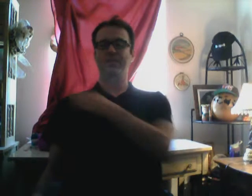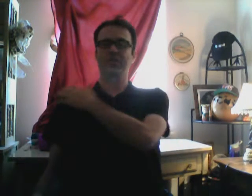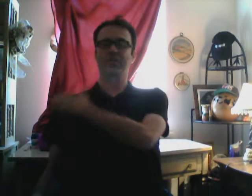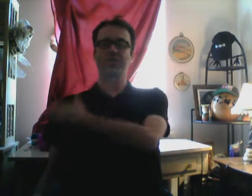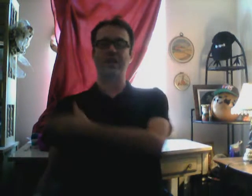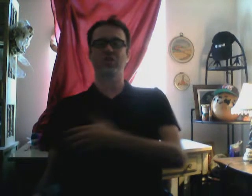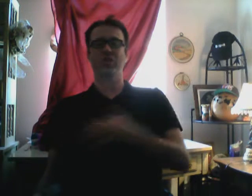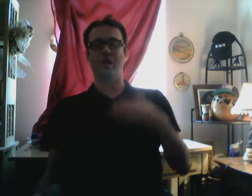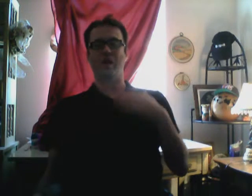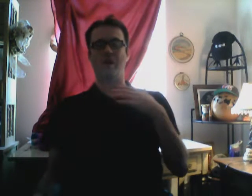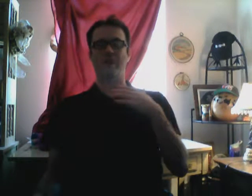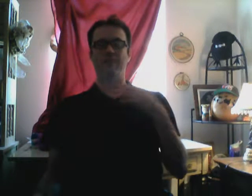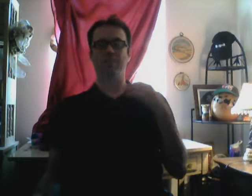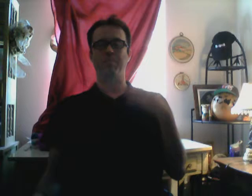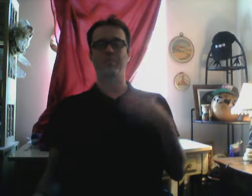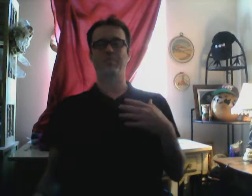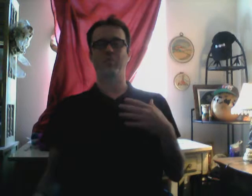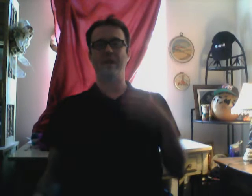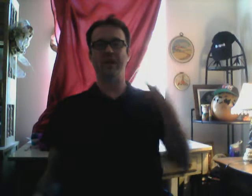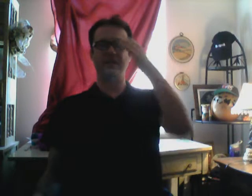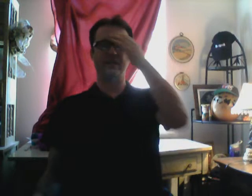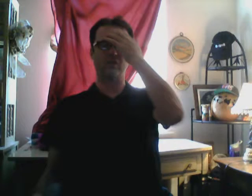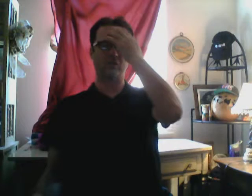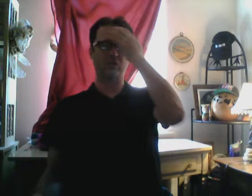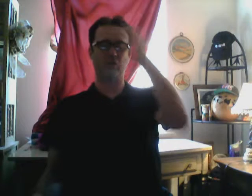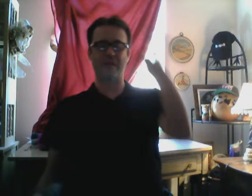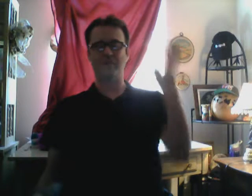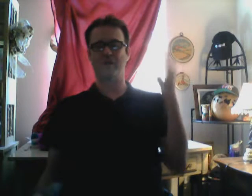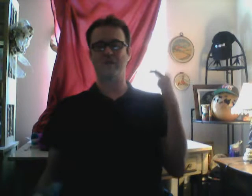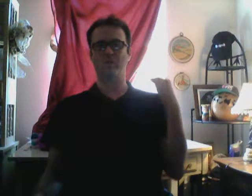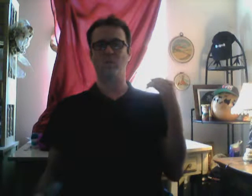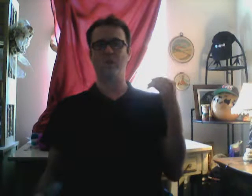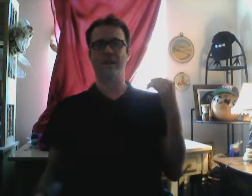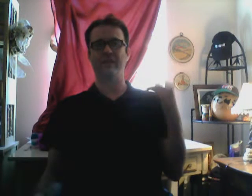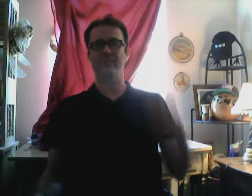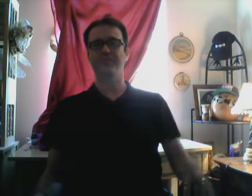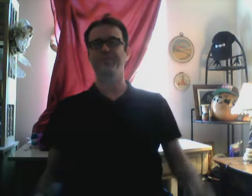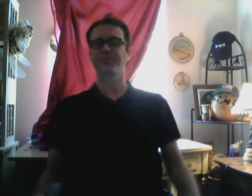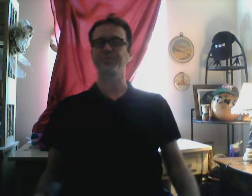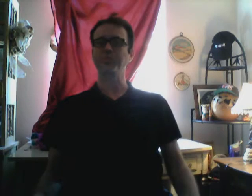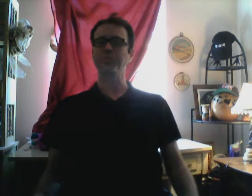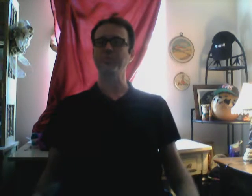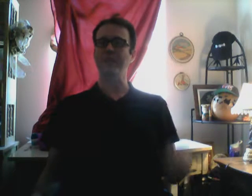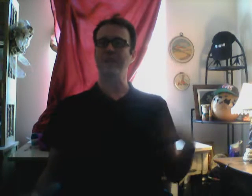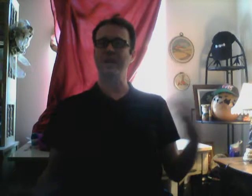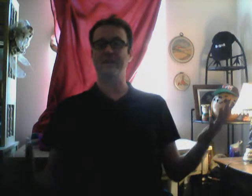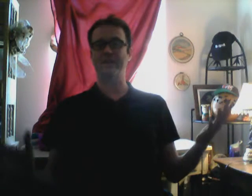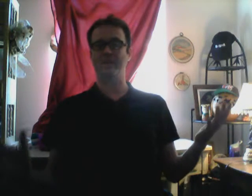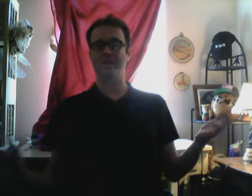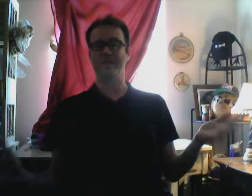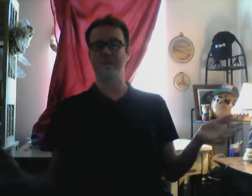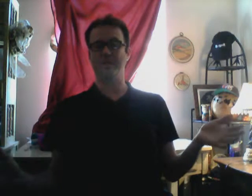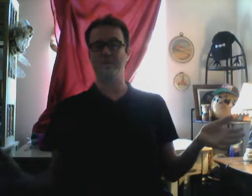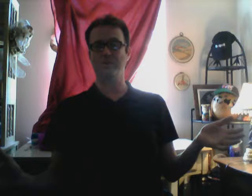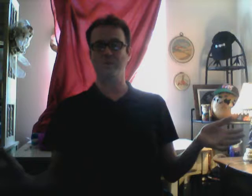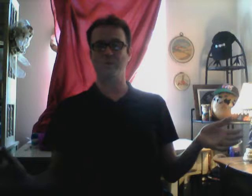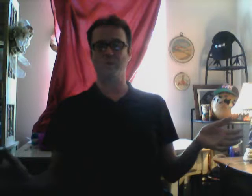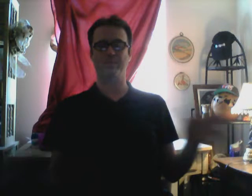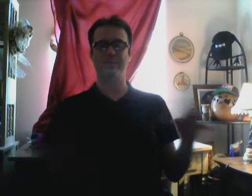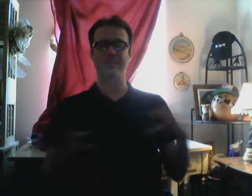sectioned off, branded or trademarked or whatever. And that's why the tattoo is worshiped because